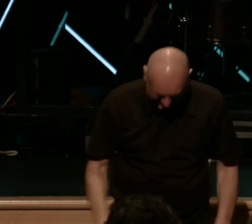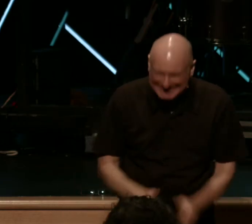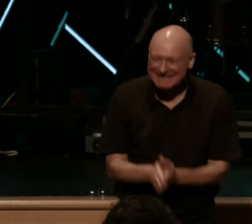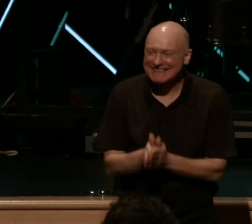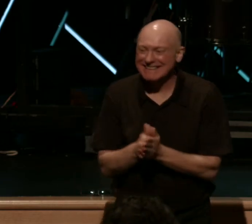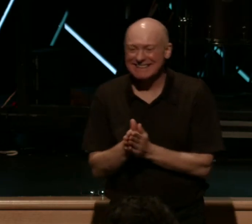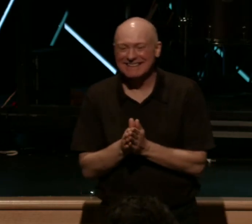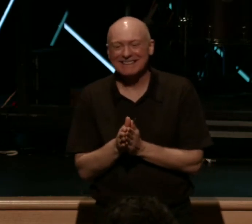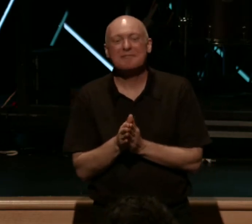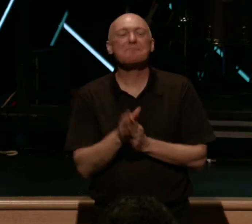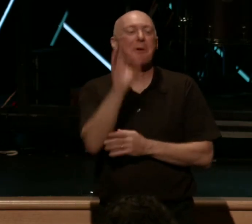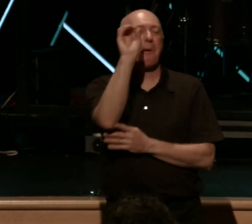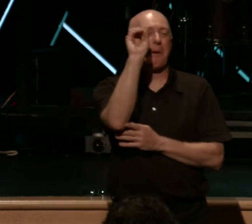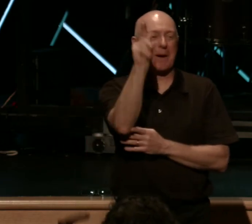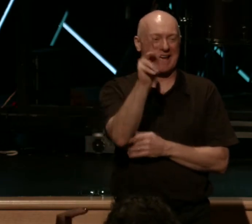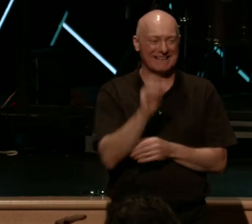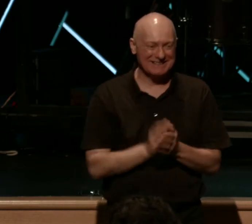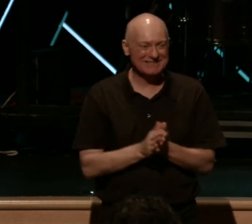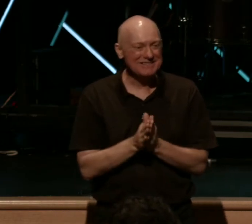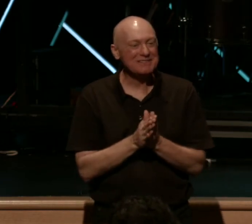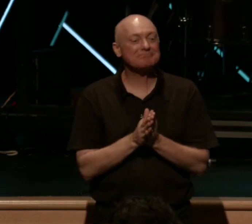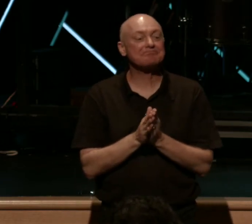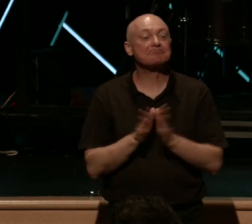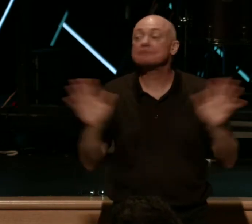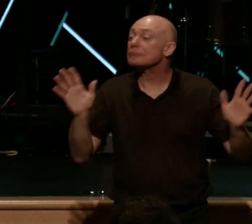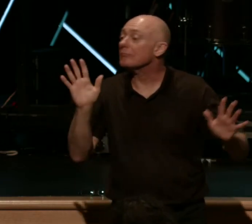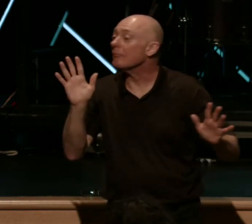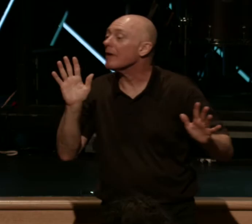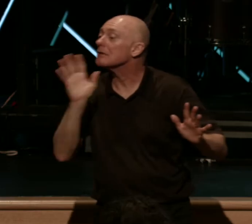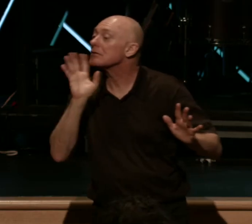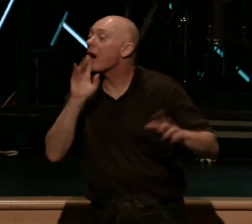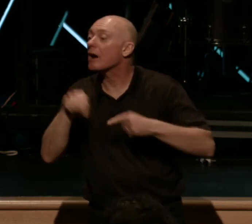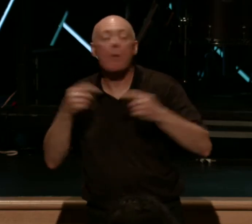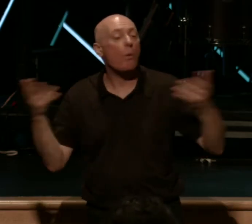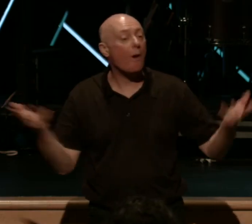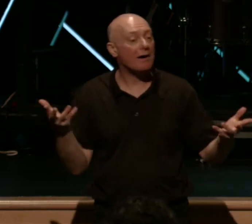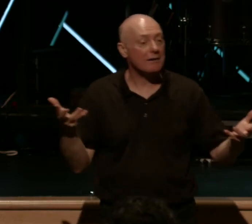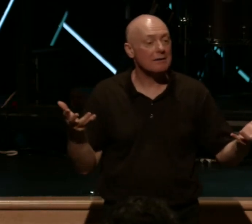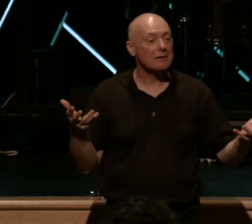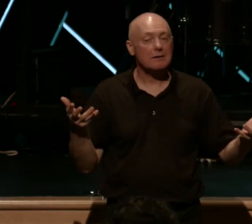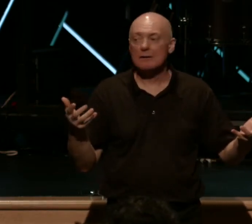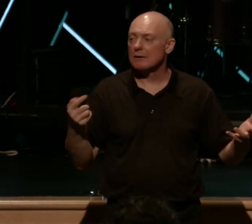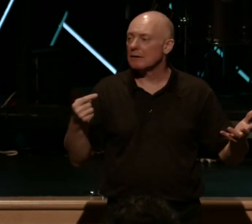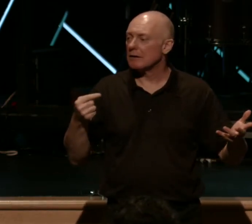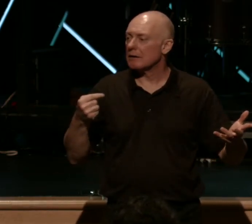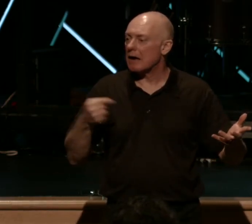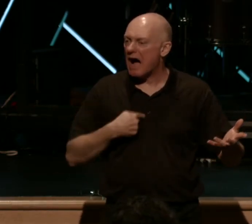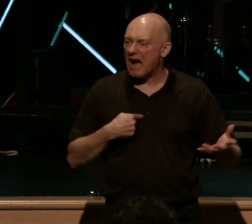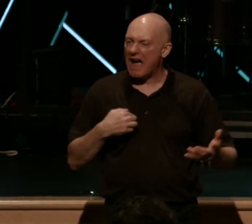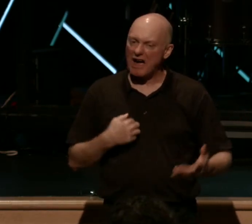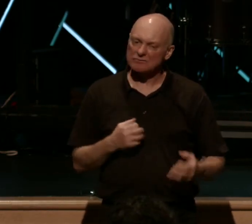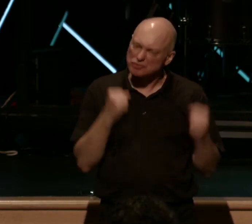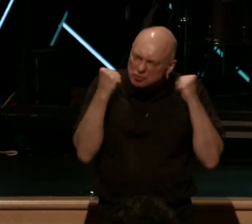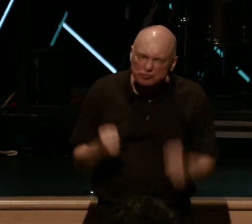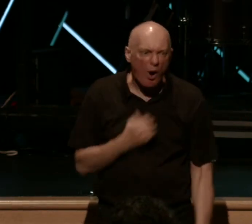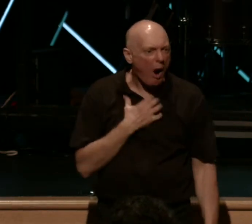But seriously. What I want to talk to you about is something that I am ultra passionate about, and that is